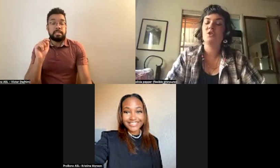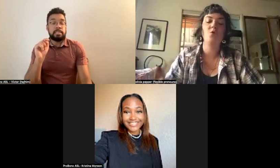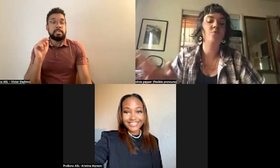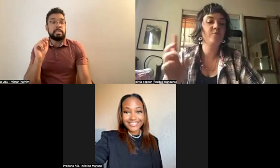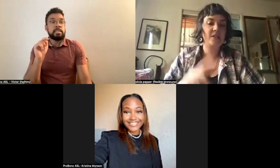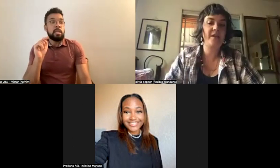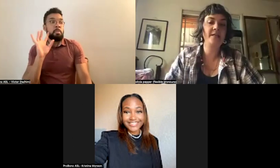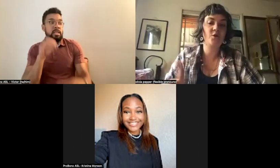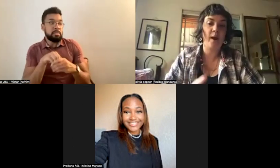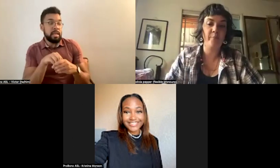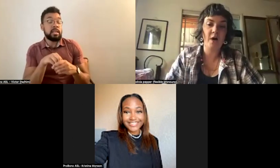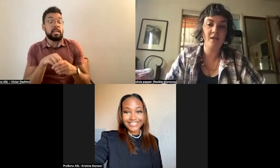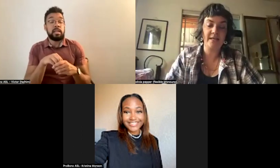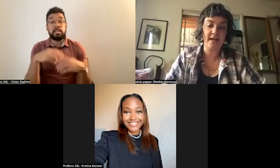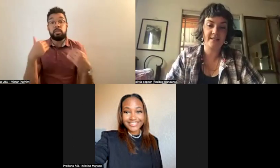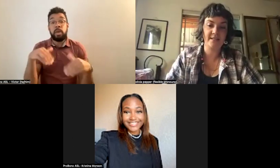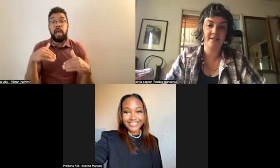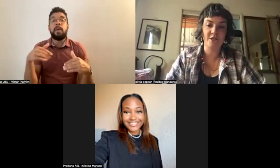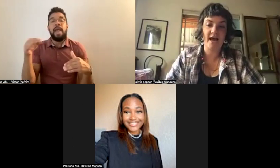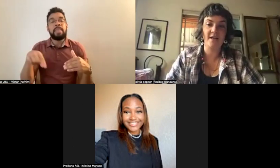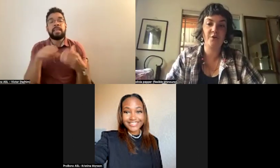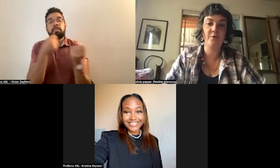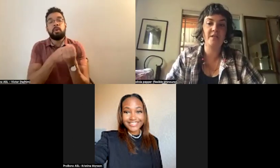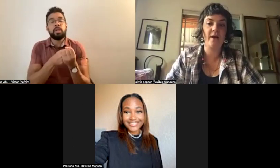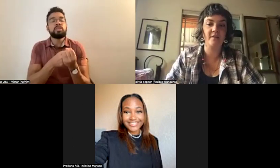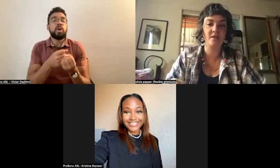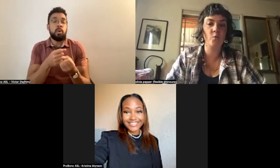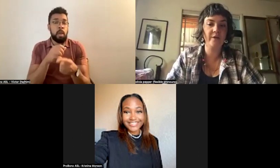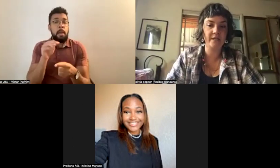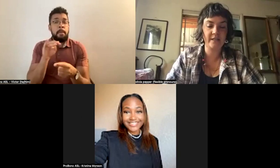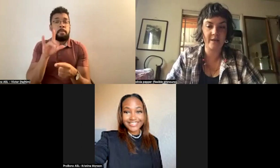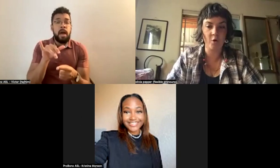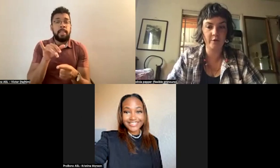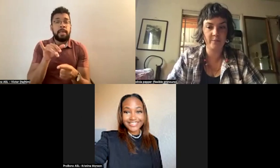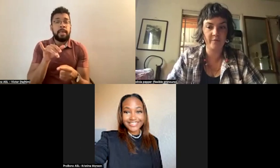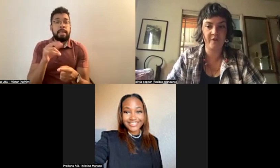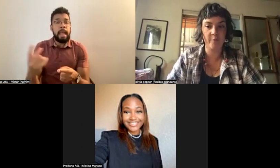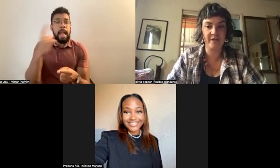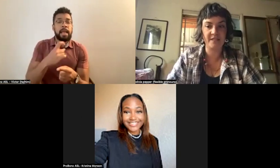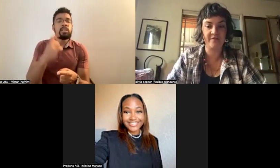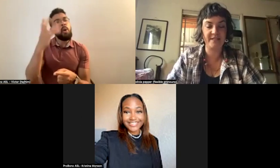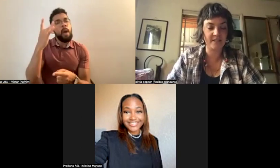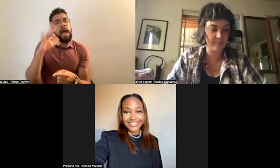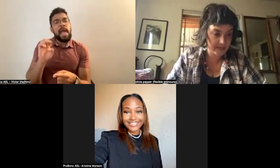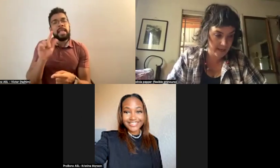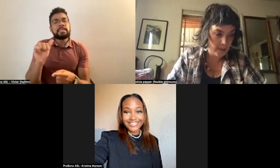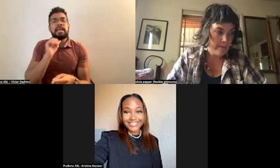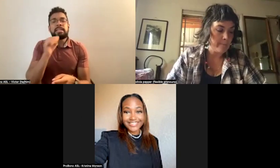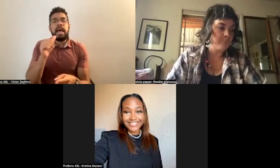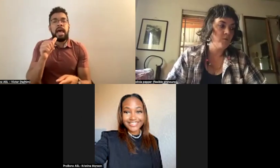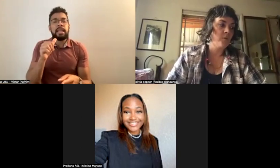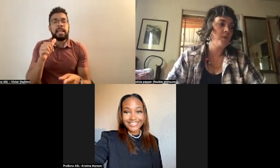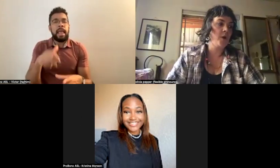So speaking to why Molly asked in the chat, curious why Elsa wouldn't claim ownership of the art piece if they did submit it.